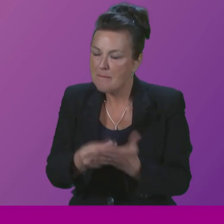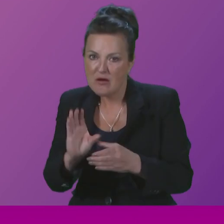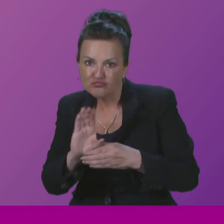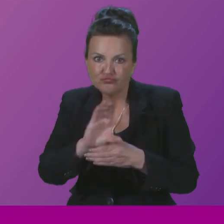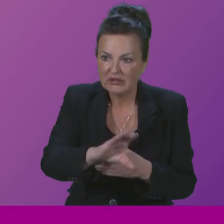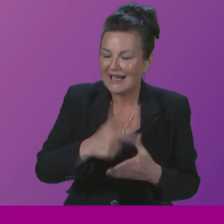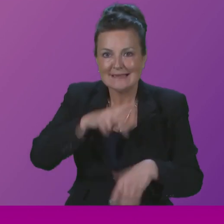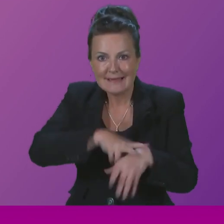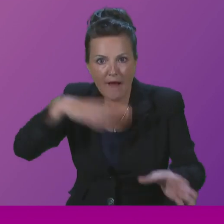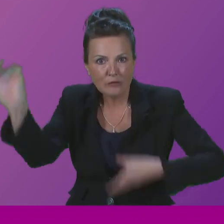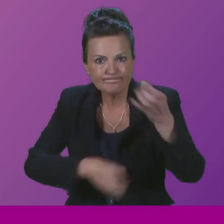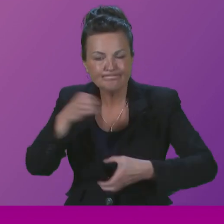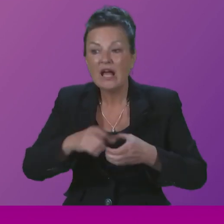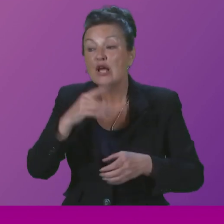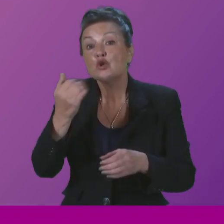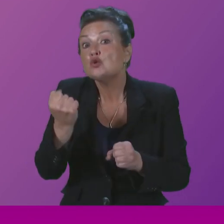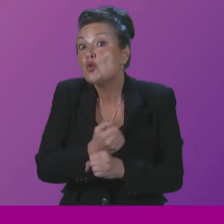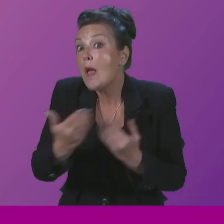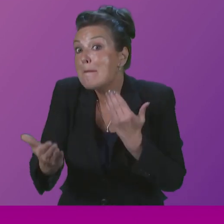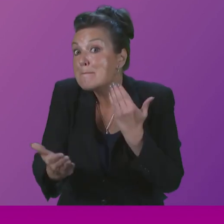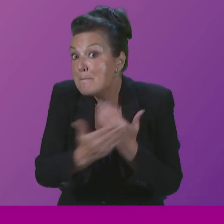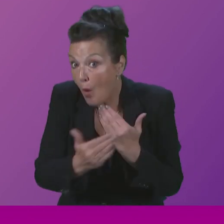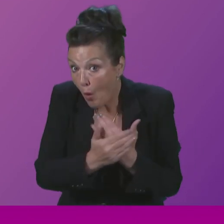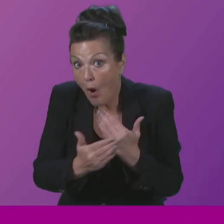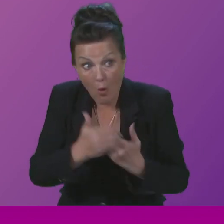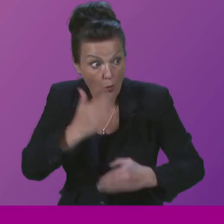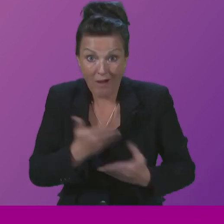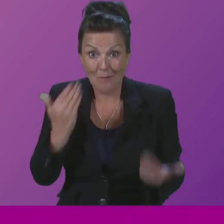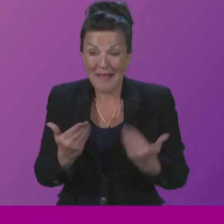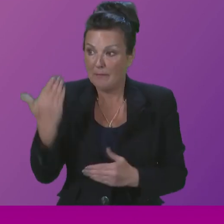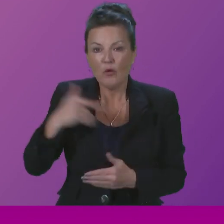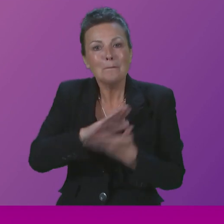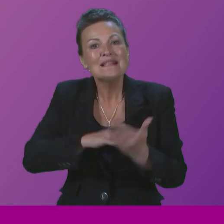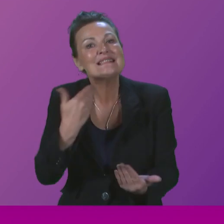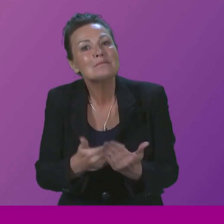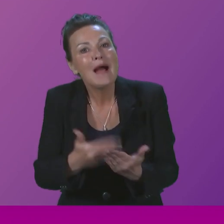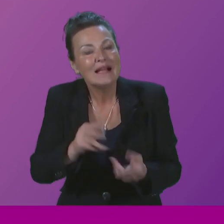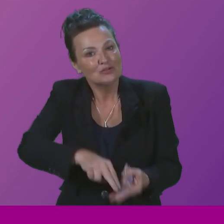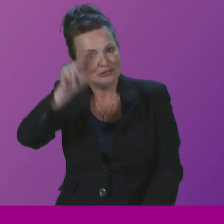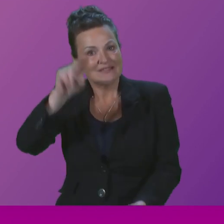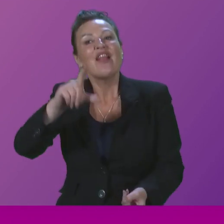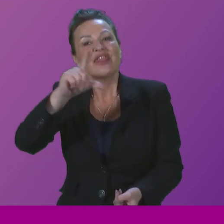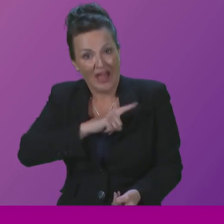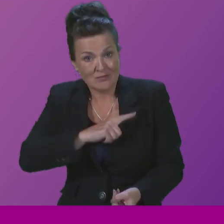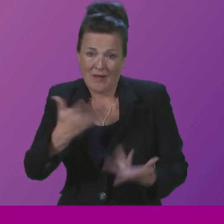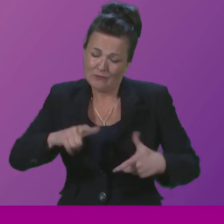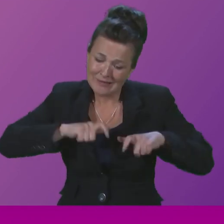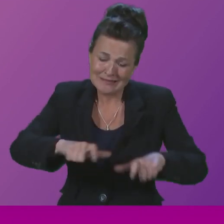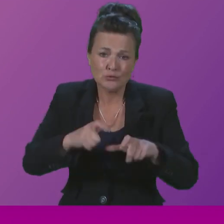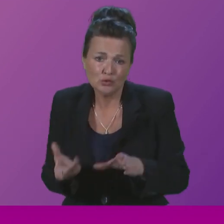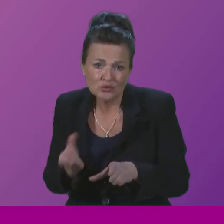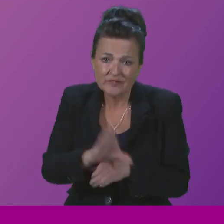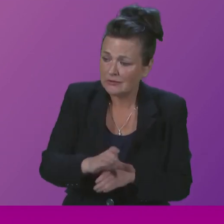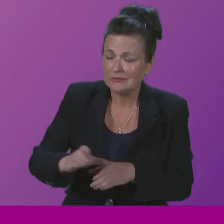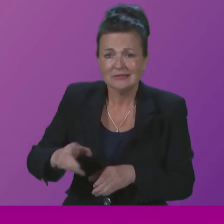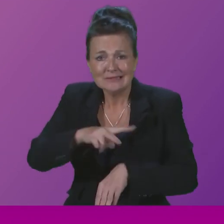more in many senses than it was before. Demand is also increasing, which is why we've got to continue to increase that